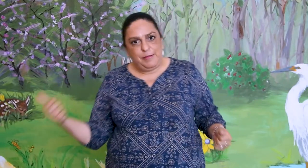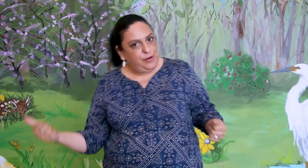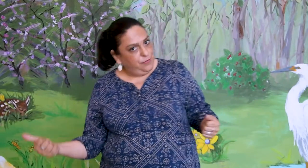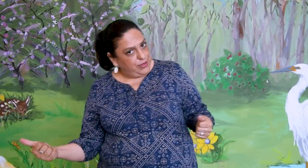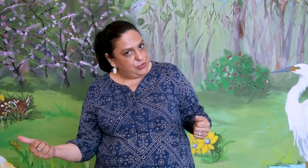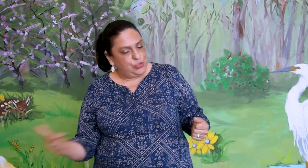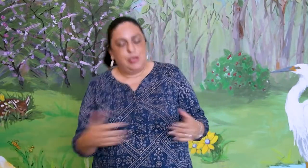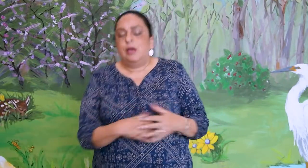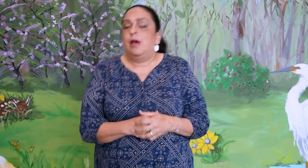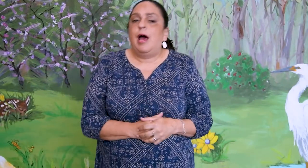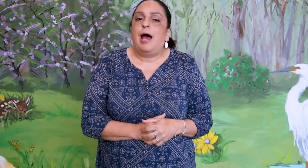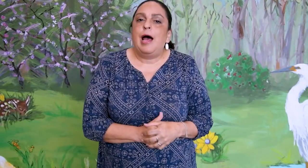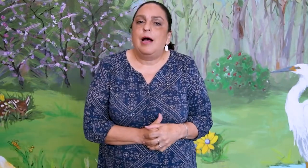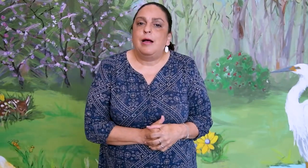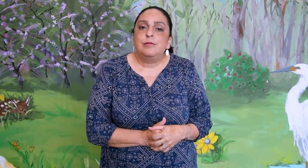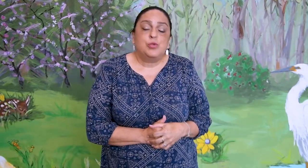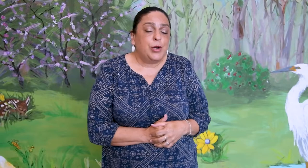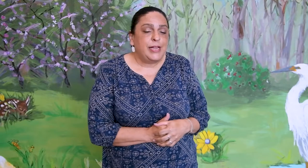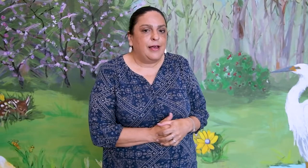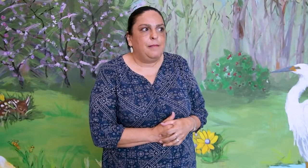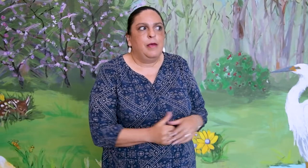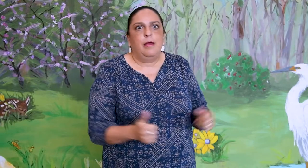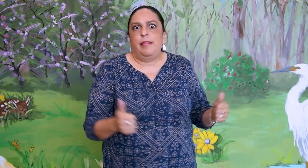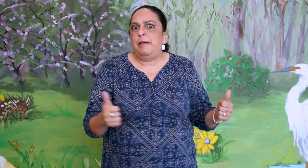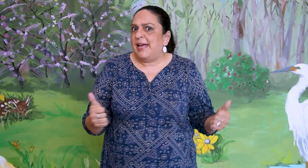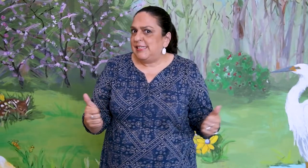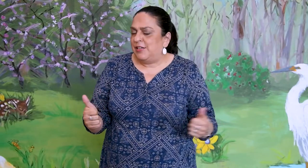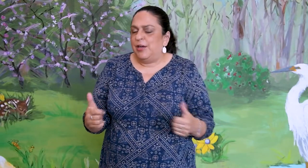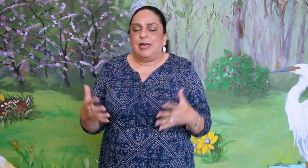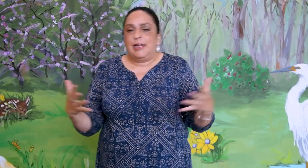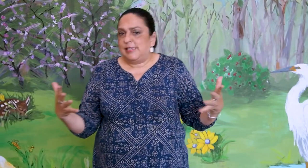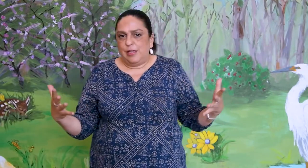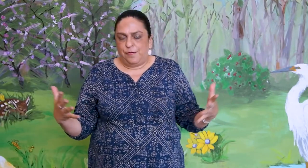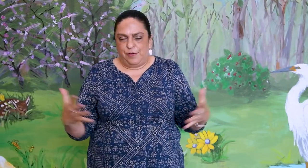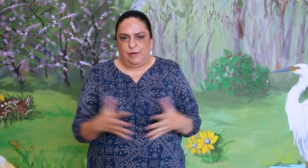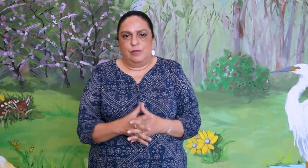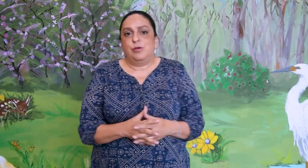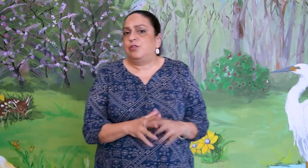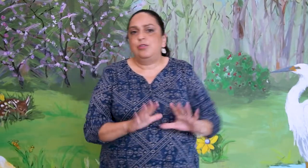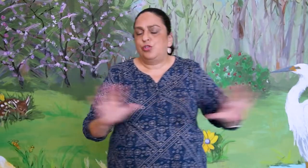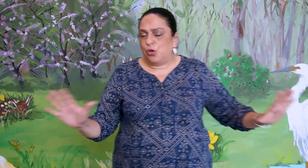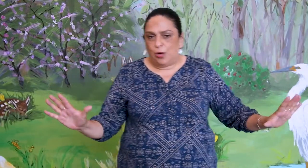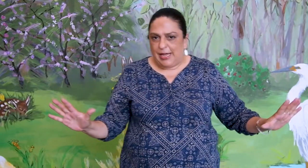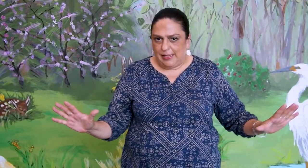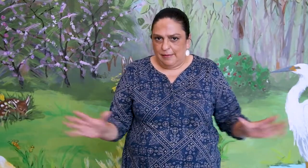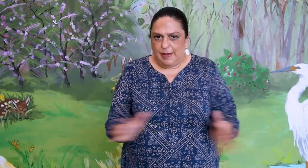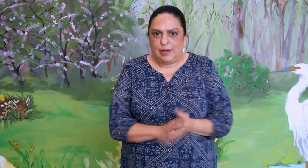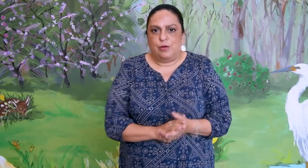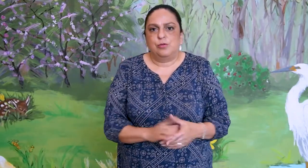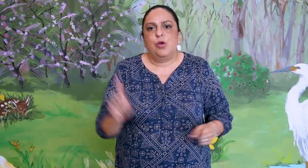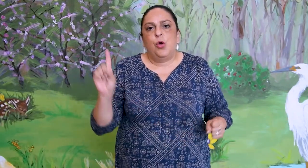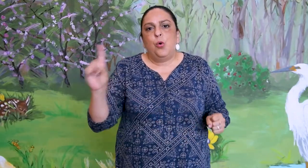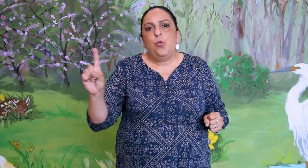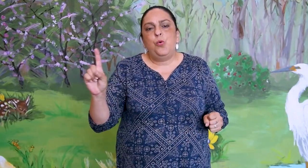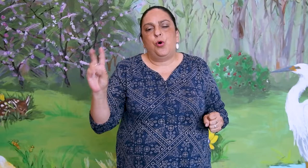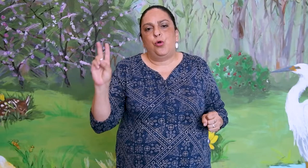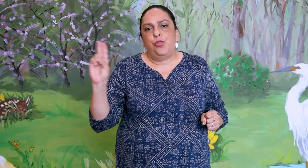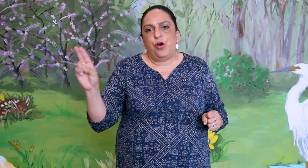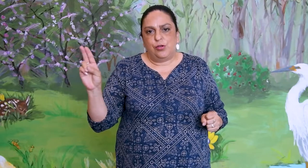they reach story time, they master it. And it's a lot of fun. So it's just chocolate. And it goes, uno, dos,